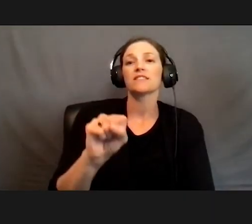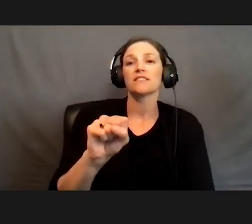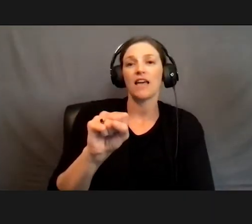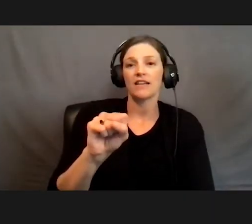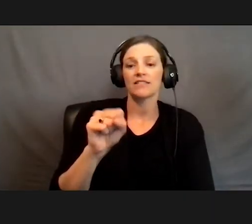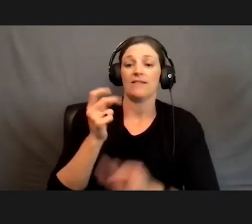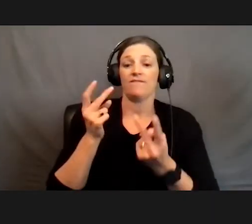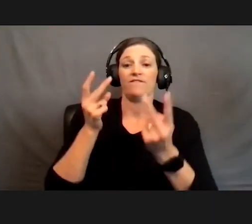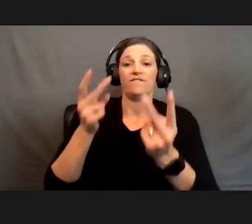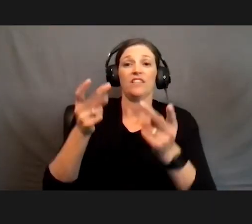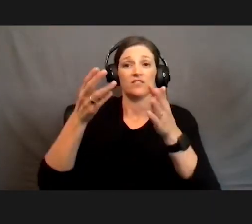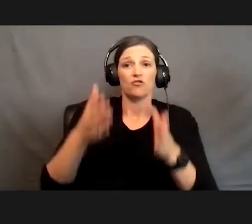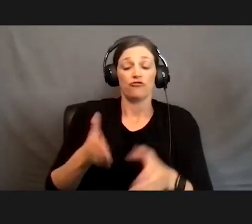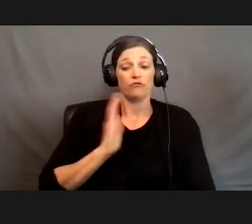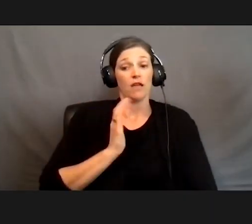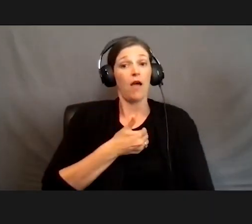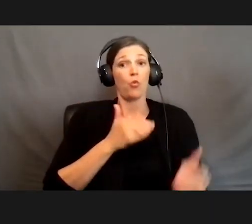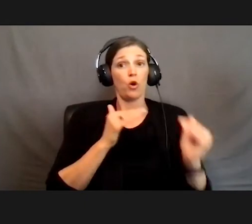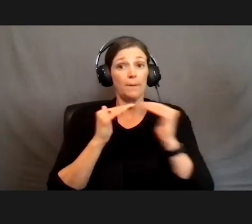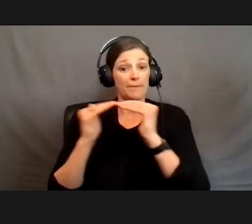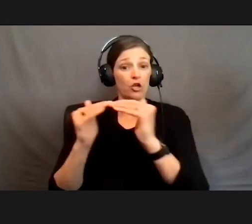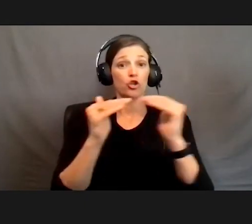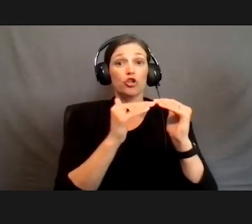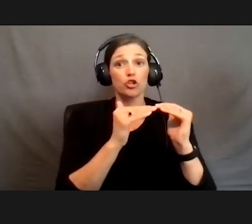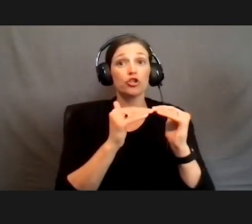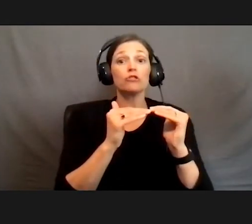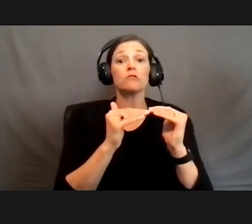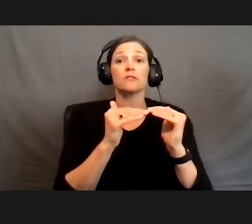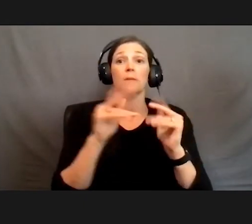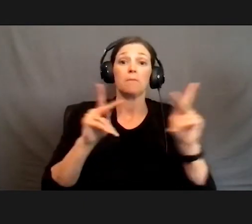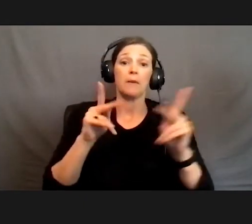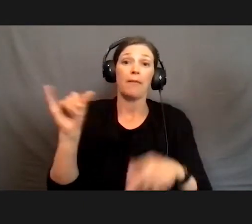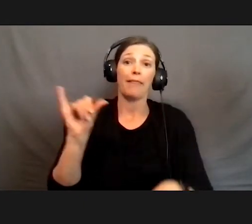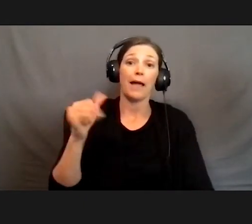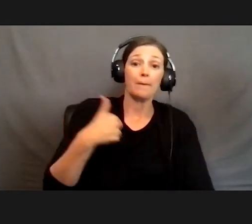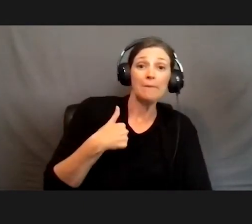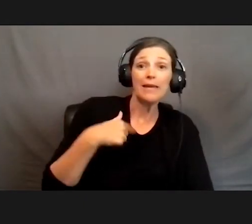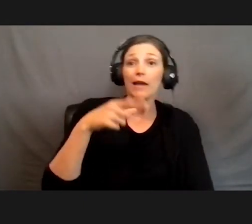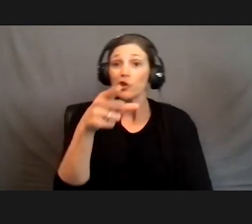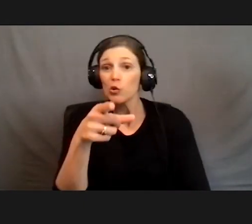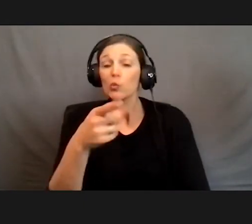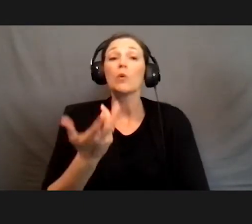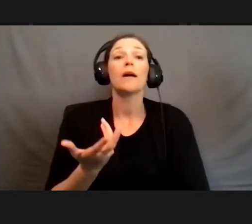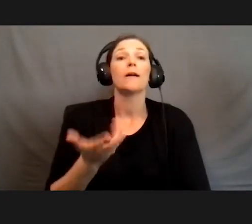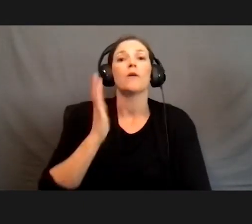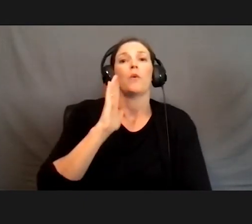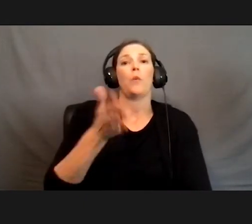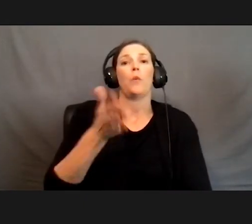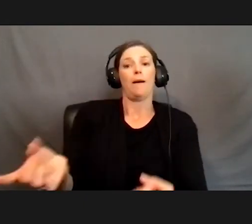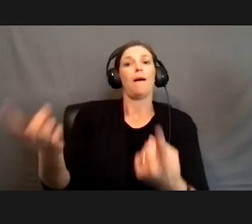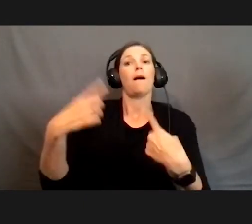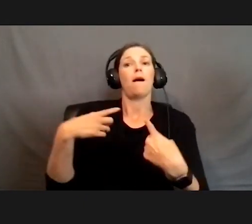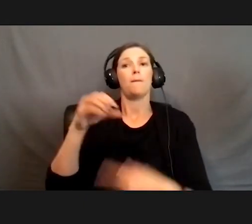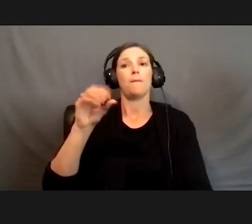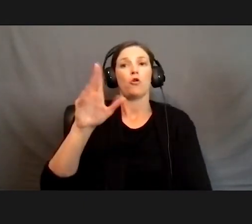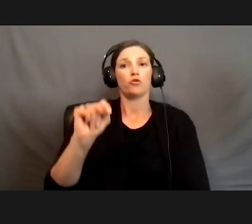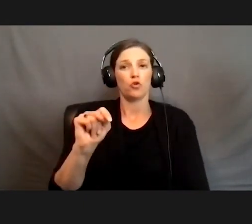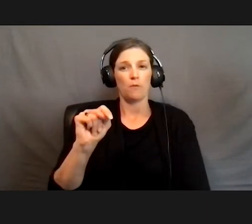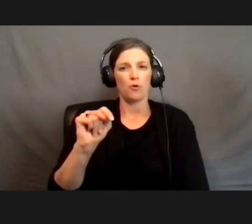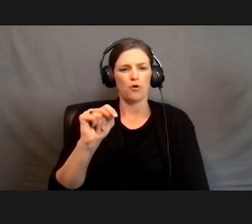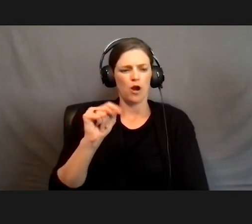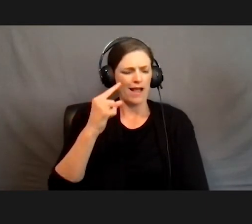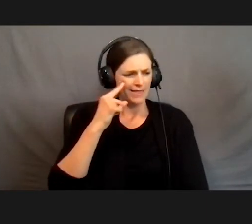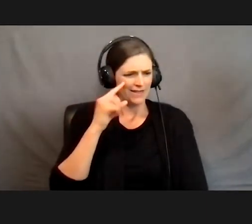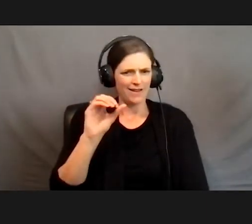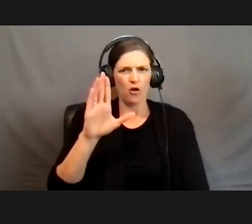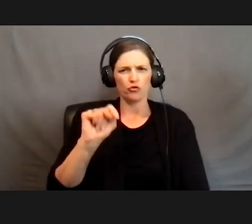visitors who are our peers, um, they're people like me and you, um, they will come in October. I believe that visit is